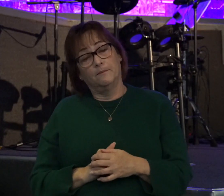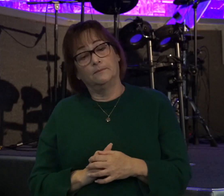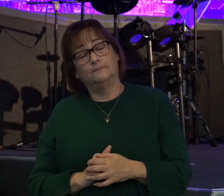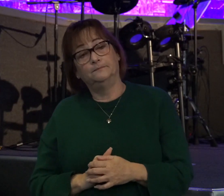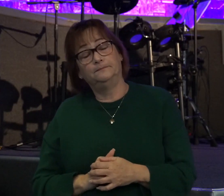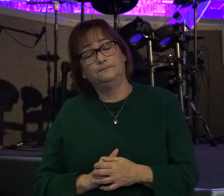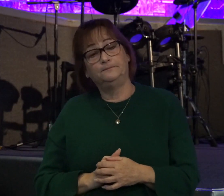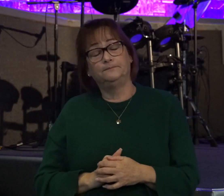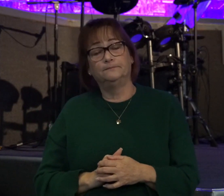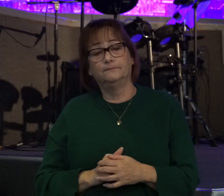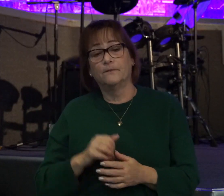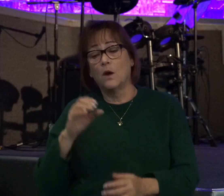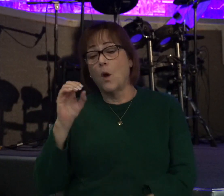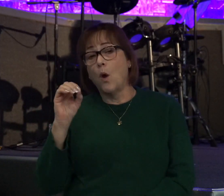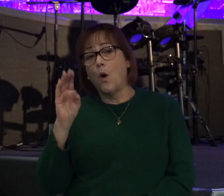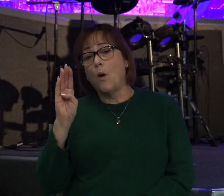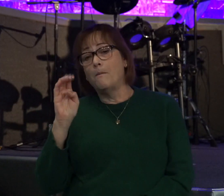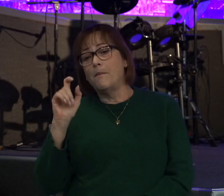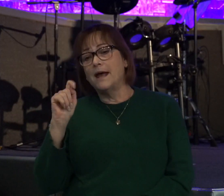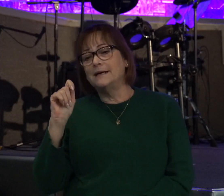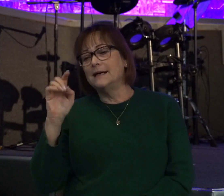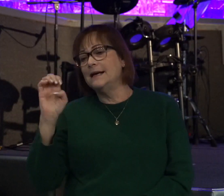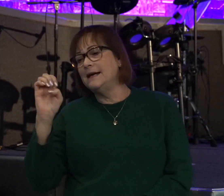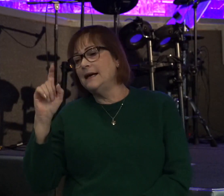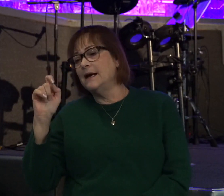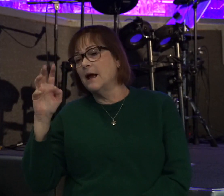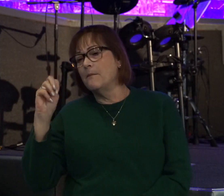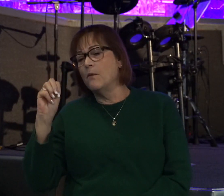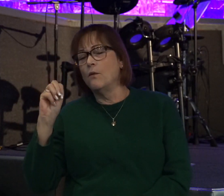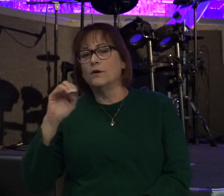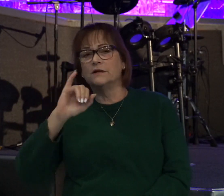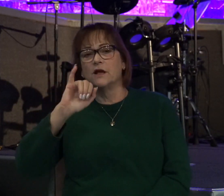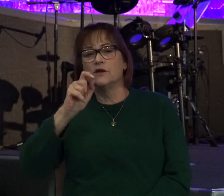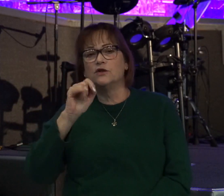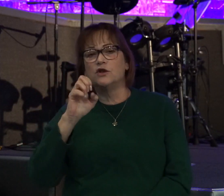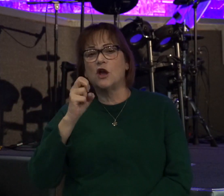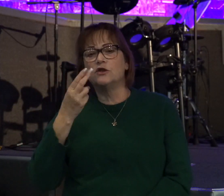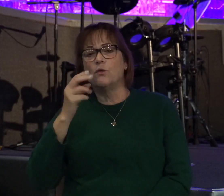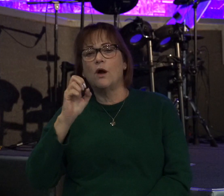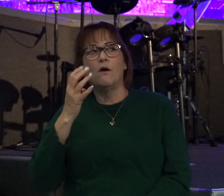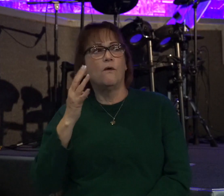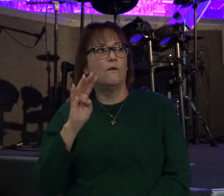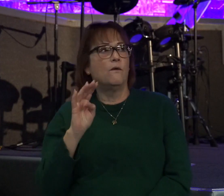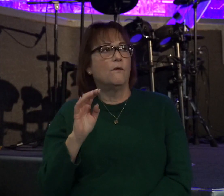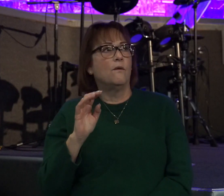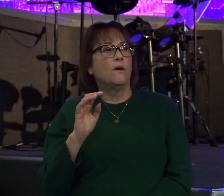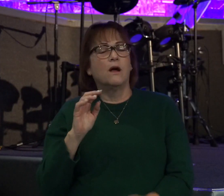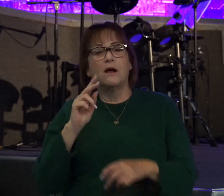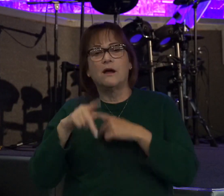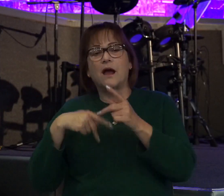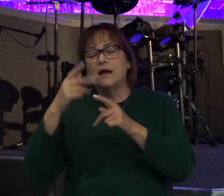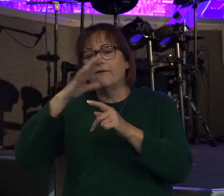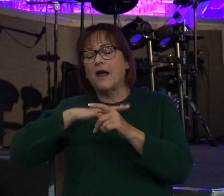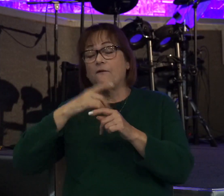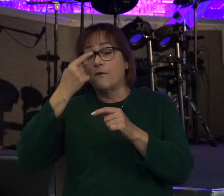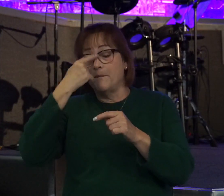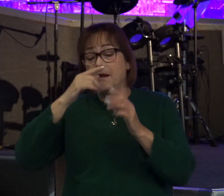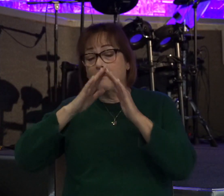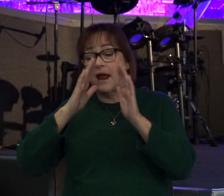Obed-Edom was a Joshua 24-15 kind of guy. But as for me and my house, we will serve the Lord.